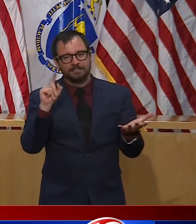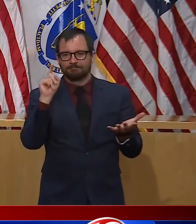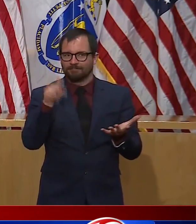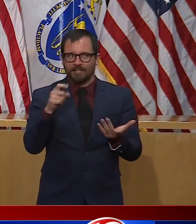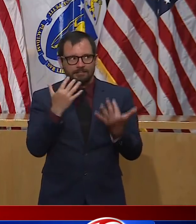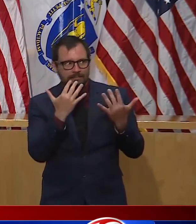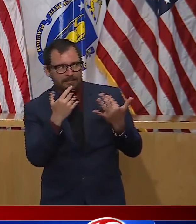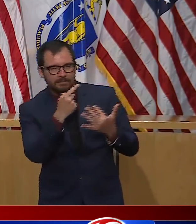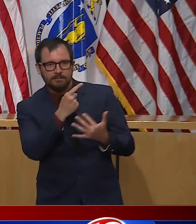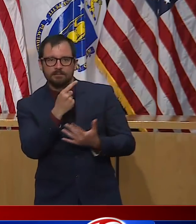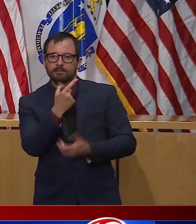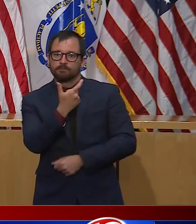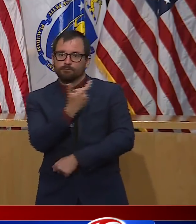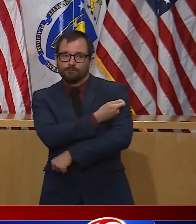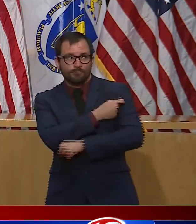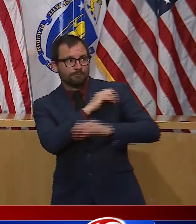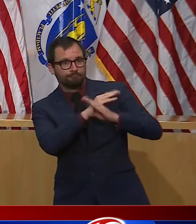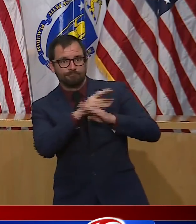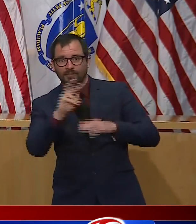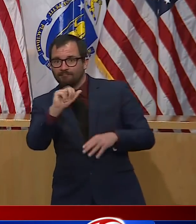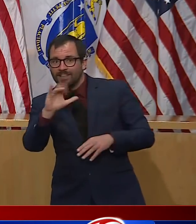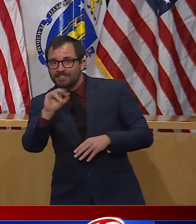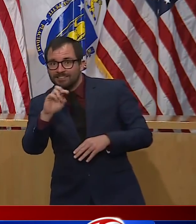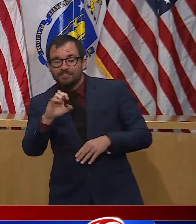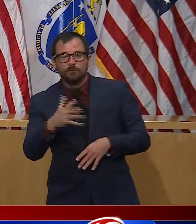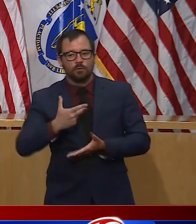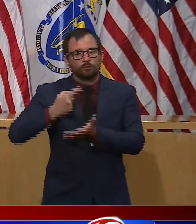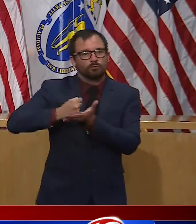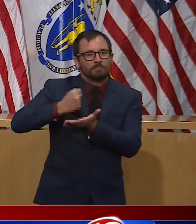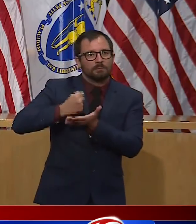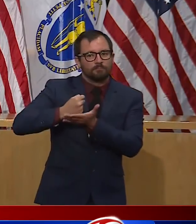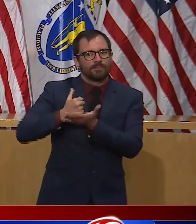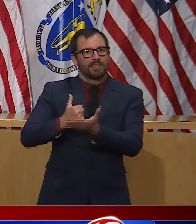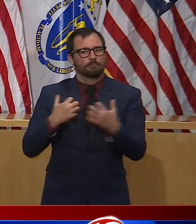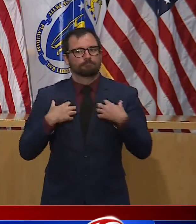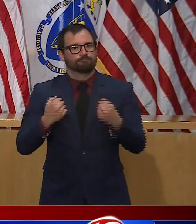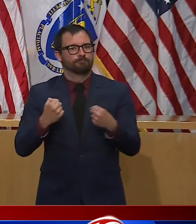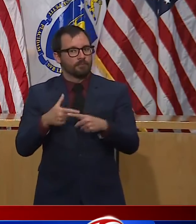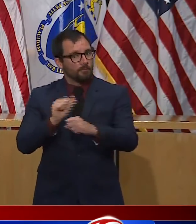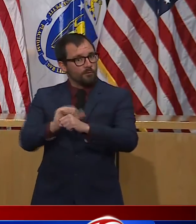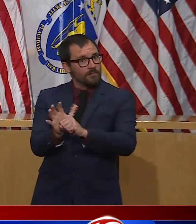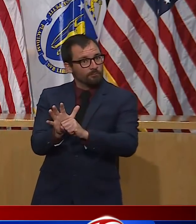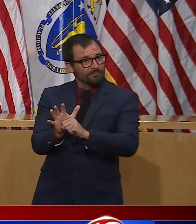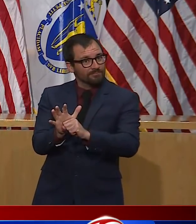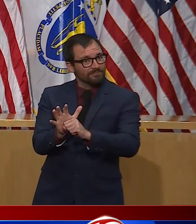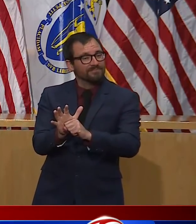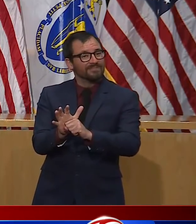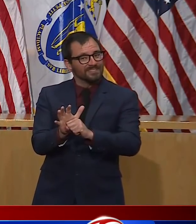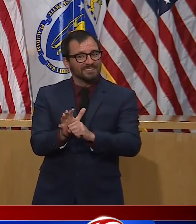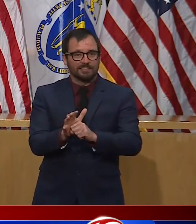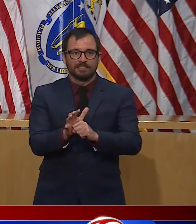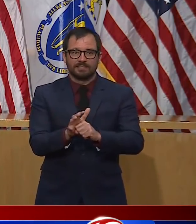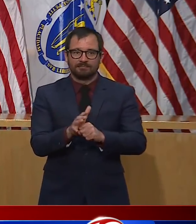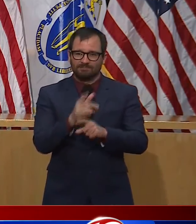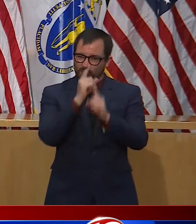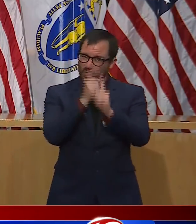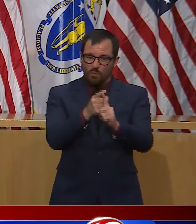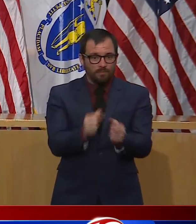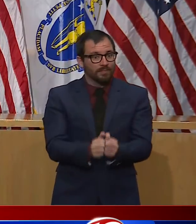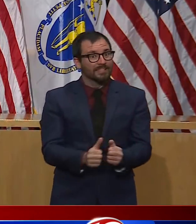to slow the spread. To achieve that goal reopening while continuing to bring the fight every day,